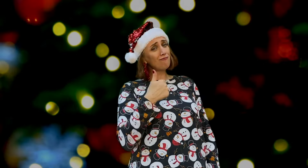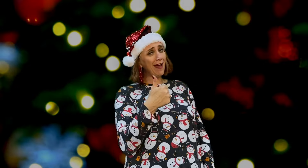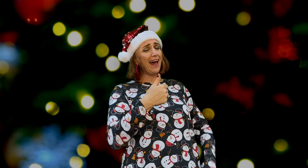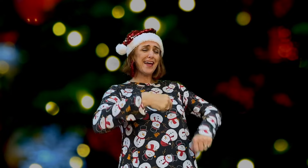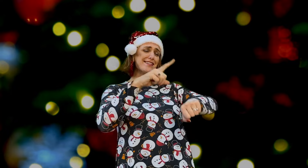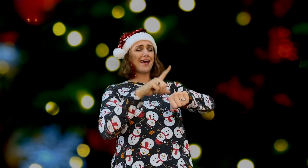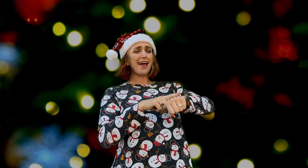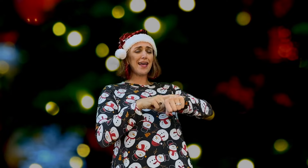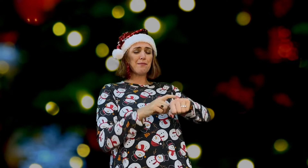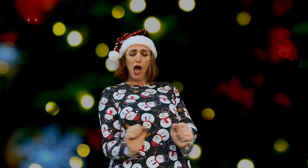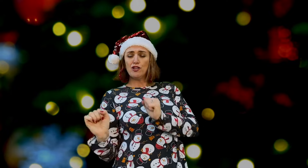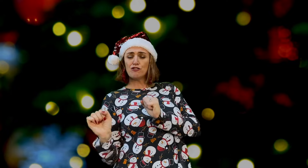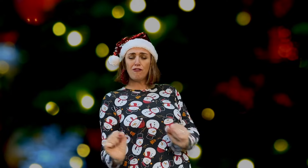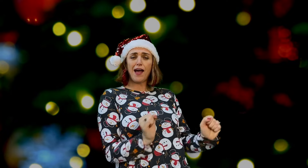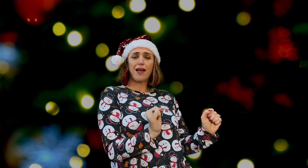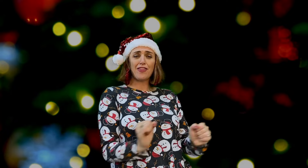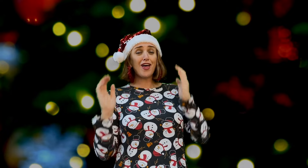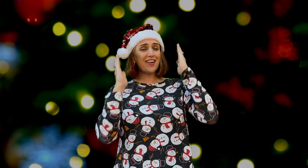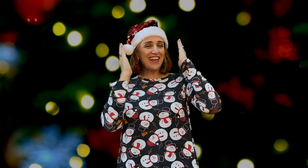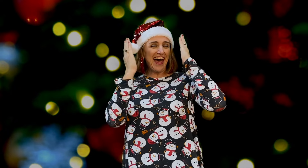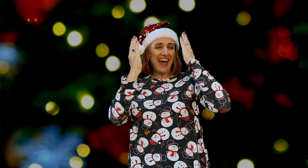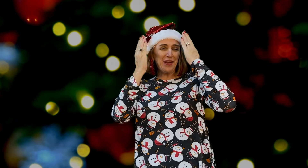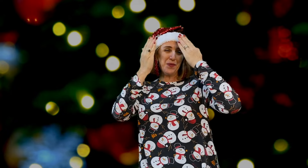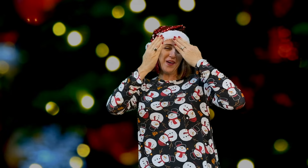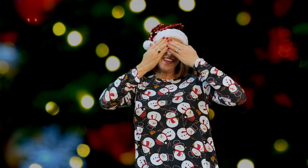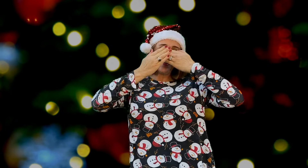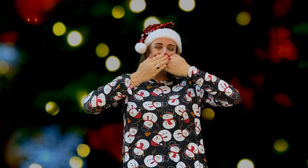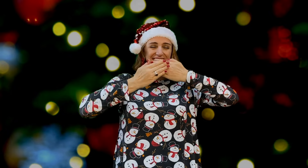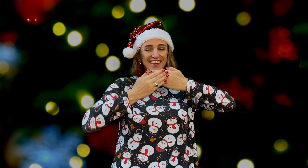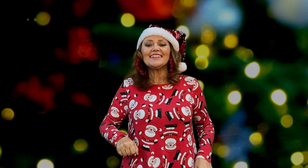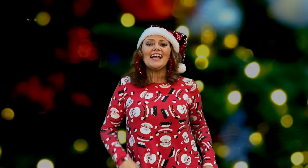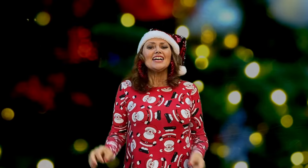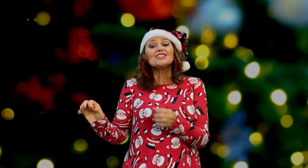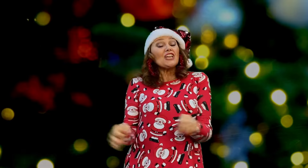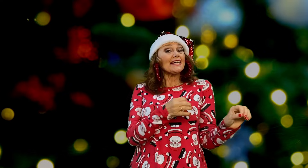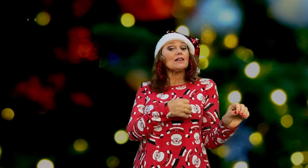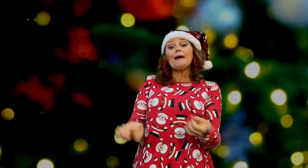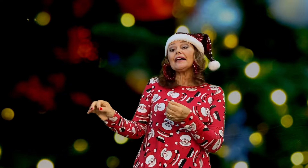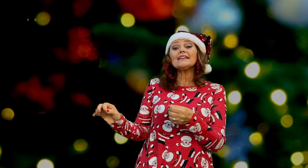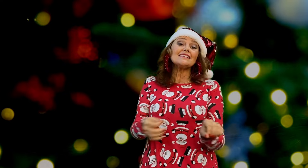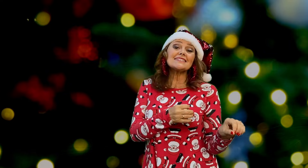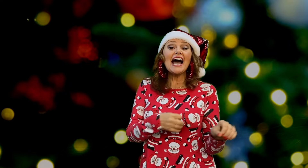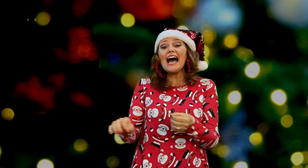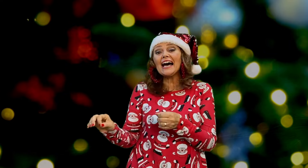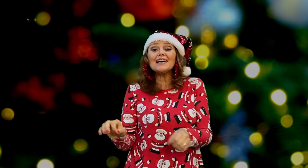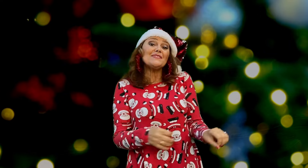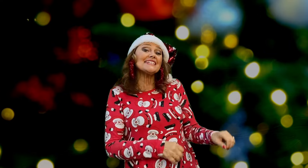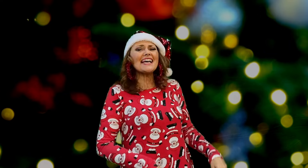right time To rock the night away Jingle Bells Rock It's